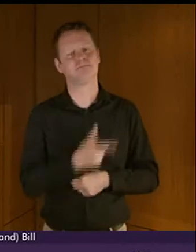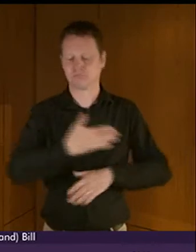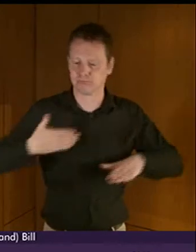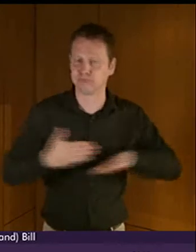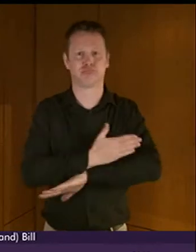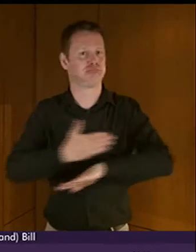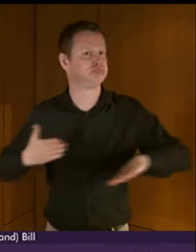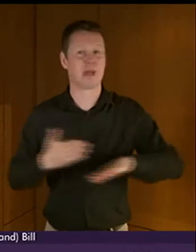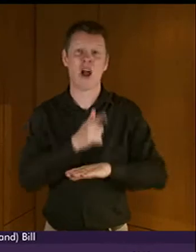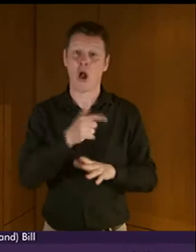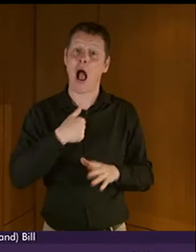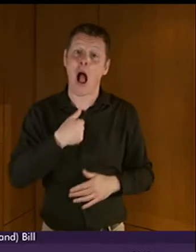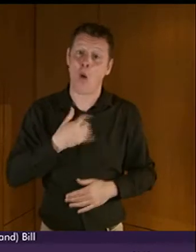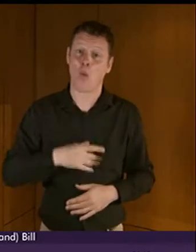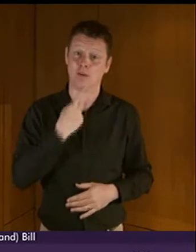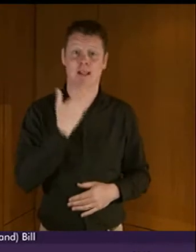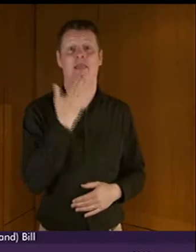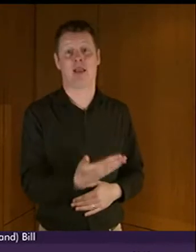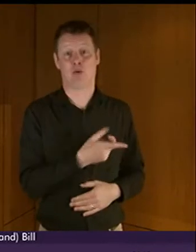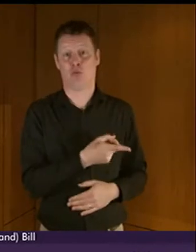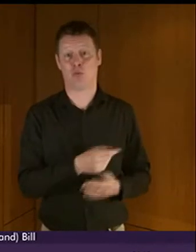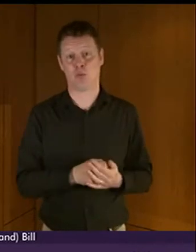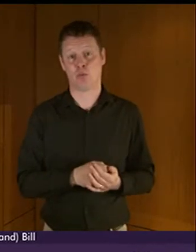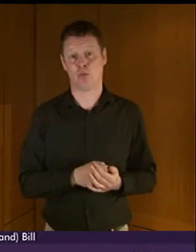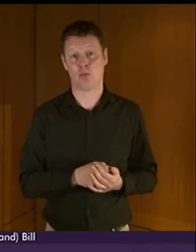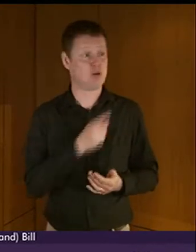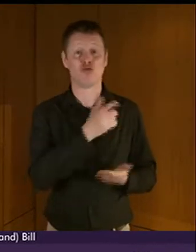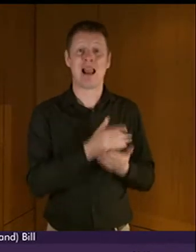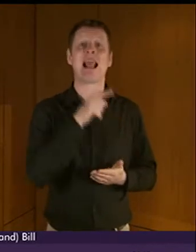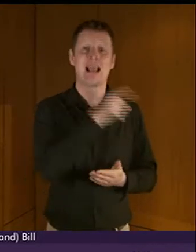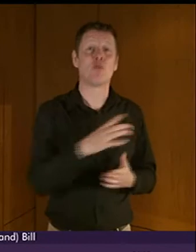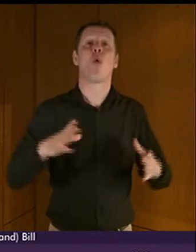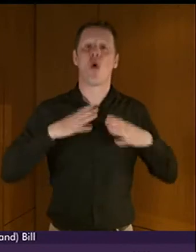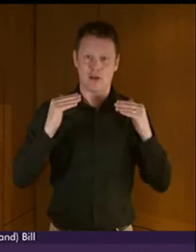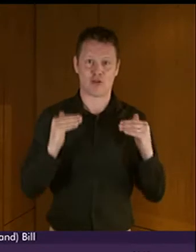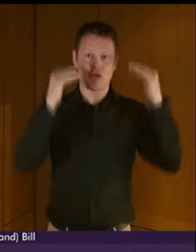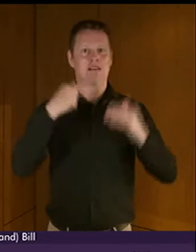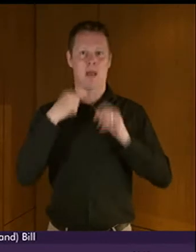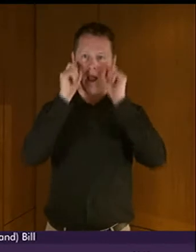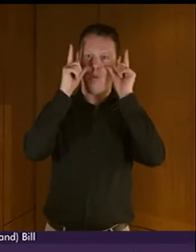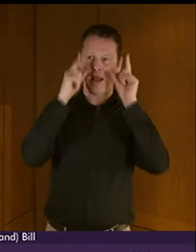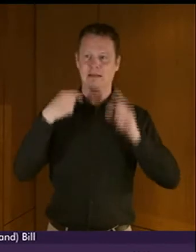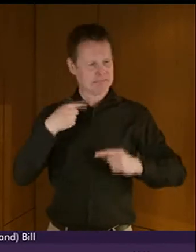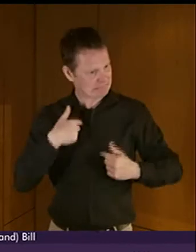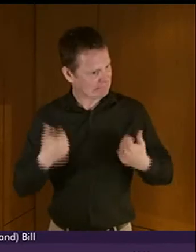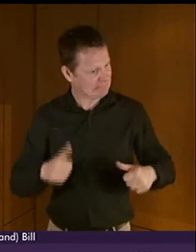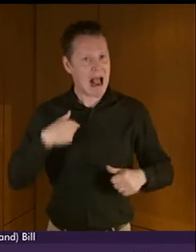And thank him for that, if only for raising my awareness and giving me a set of questions I have to go and ask myself and get answers